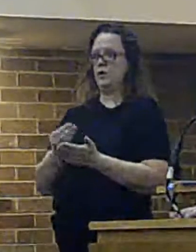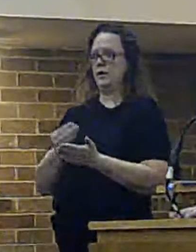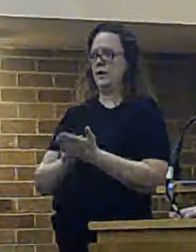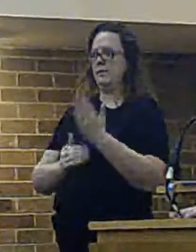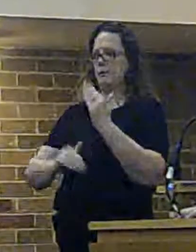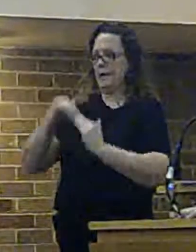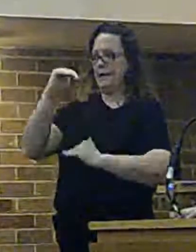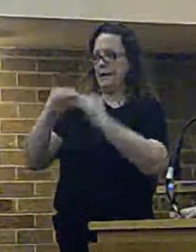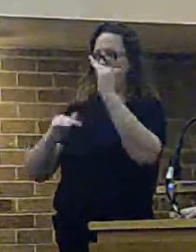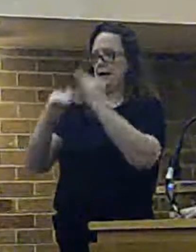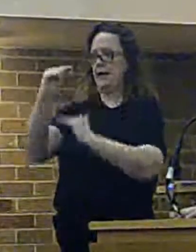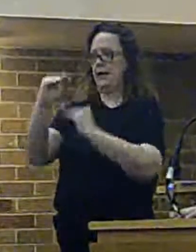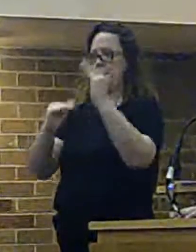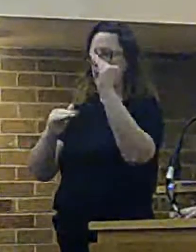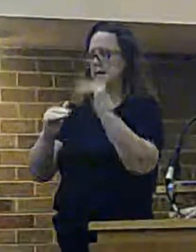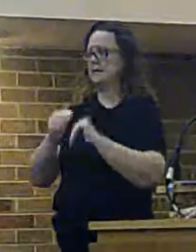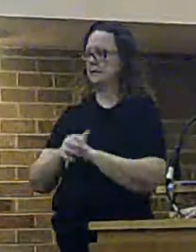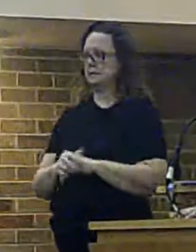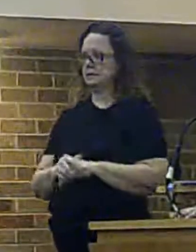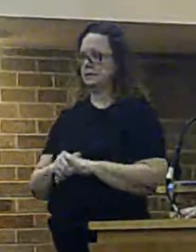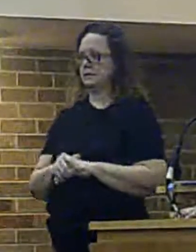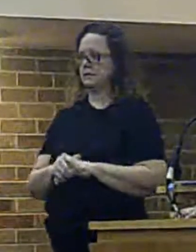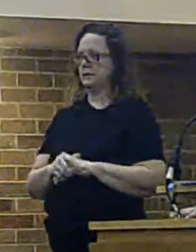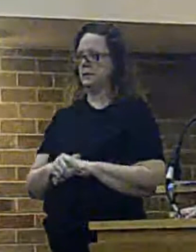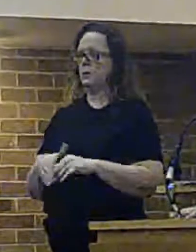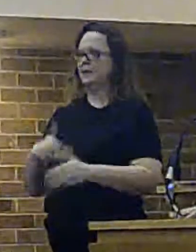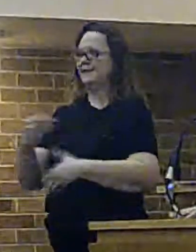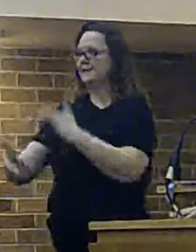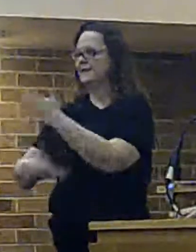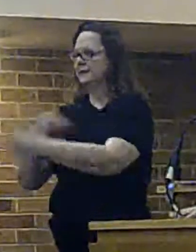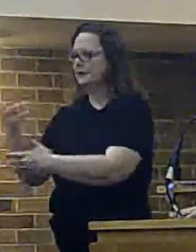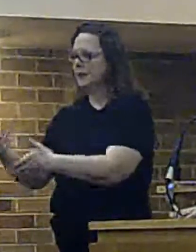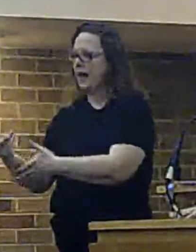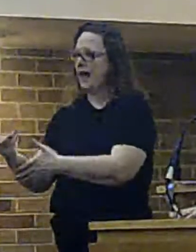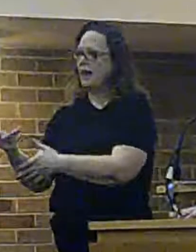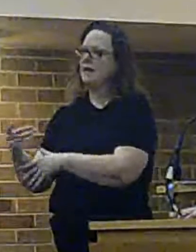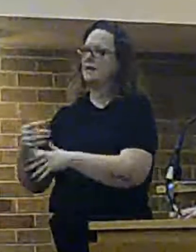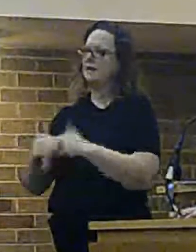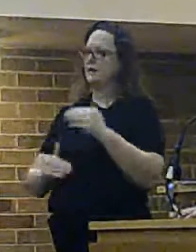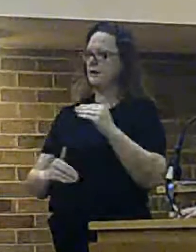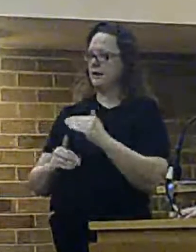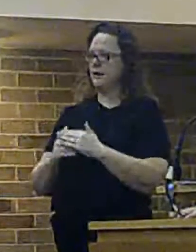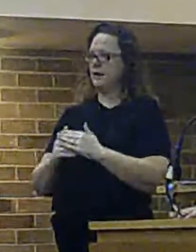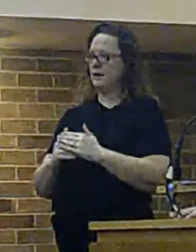I'll explain the difference between capital and revenue as we move through the presentation.